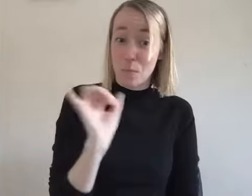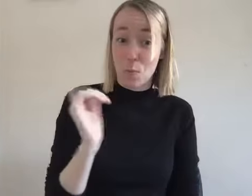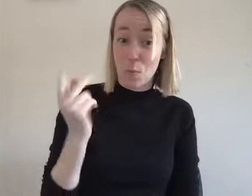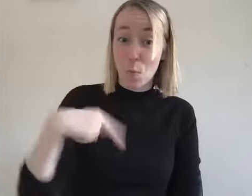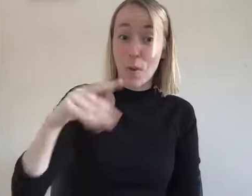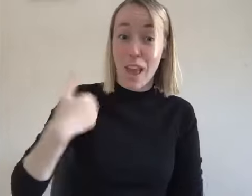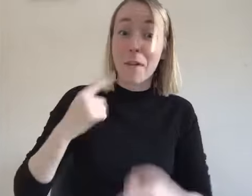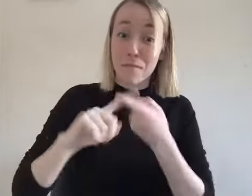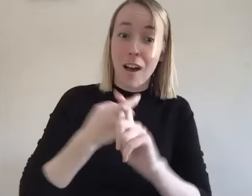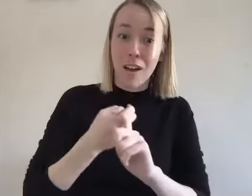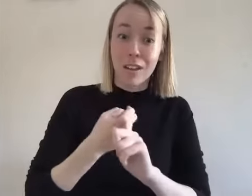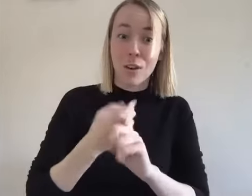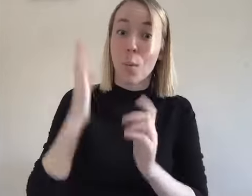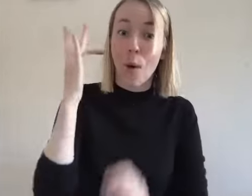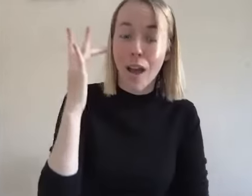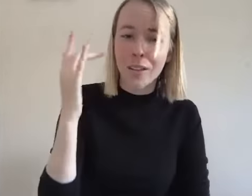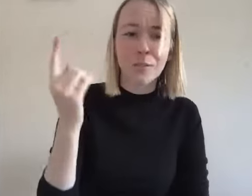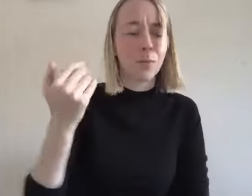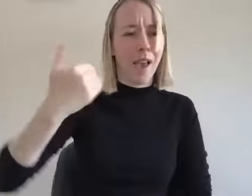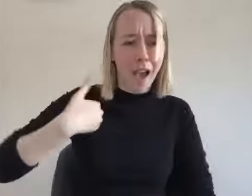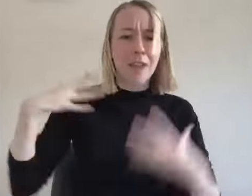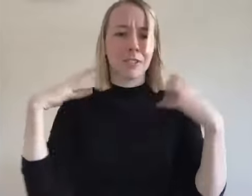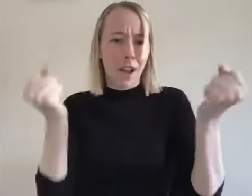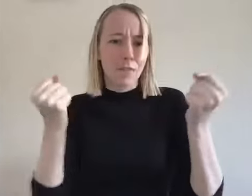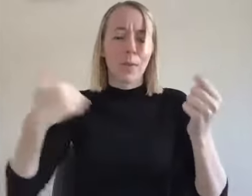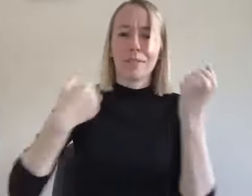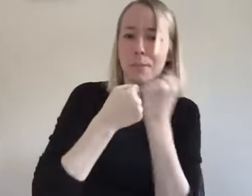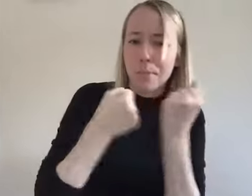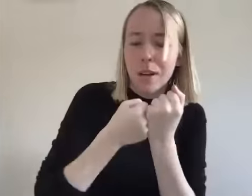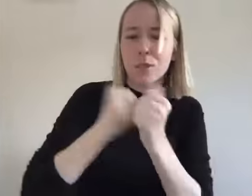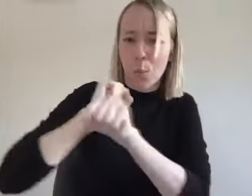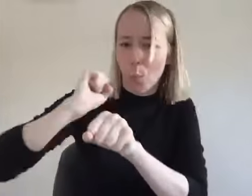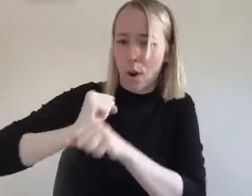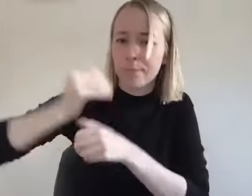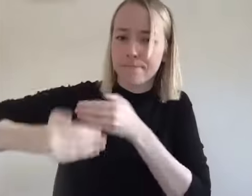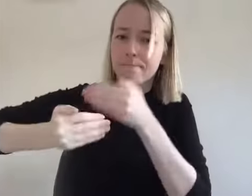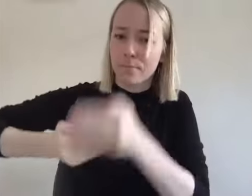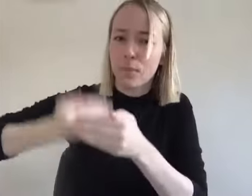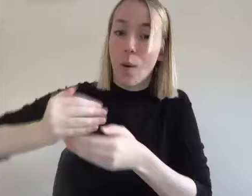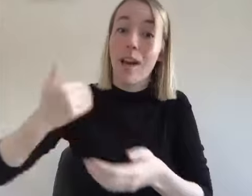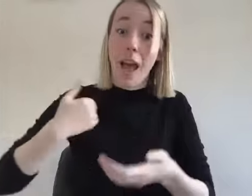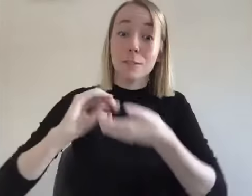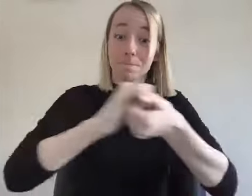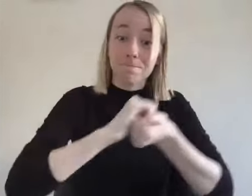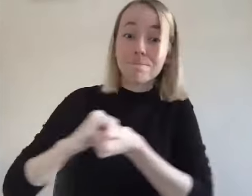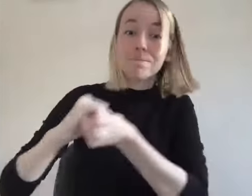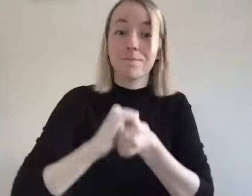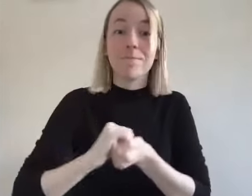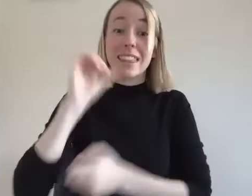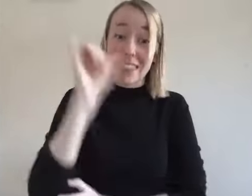have fun and we do have fun but we get to do it because we have recovery because we work the steps we have sponsors we have we're cut we have fellowship which is what this